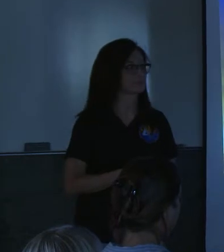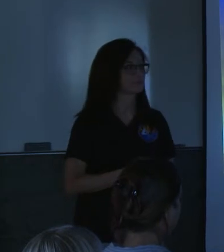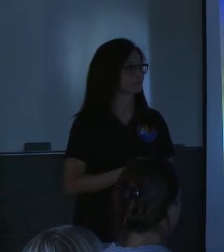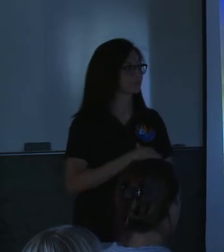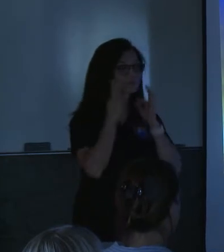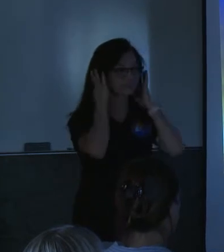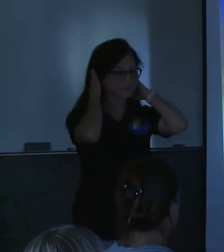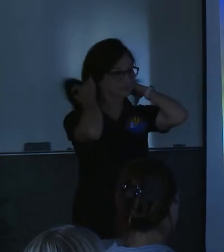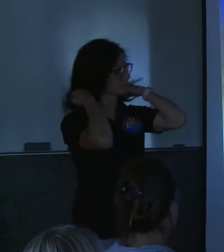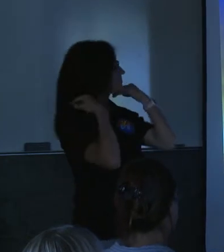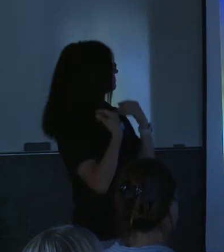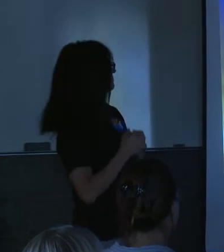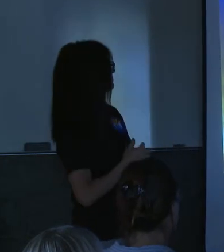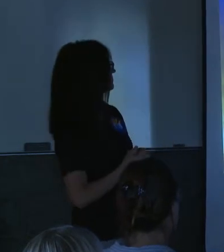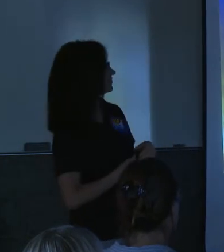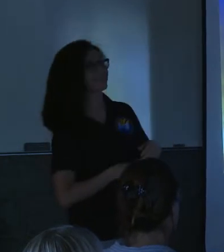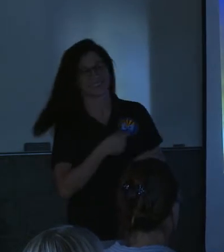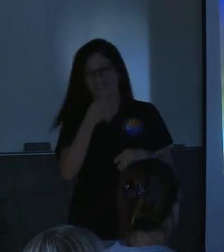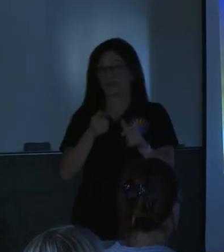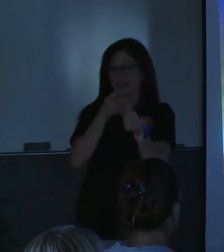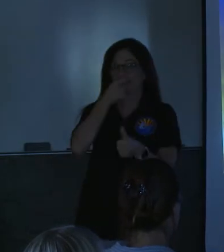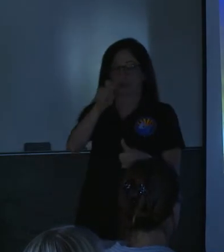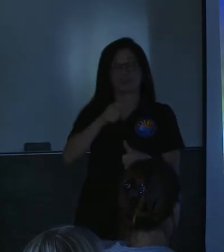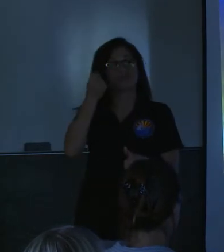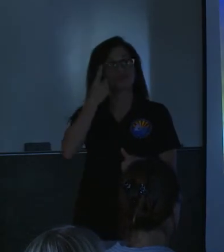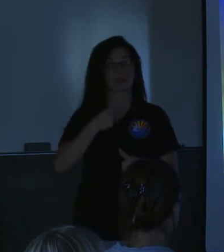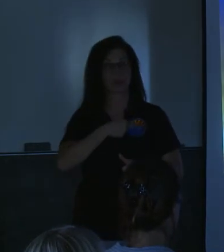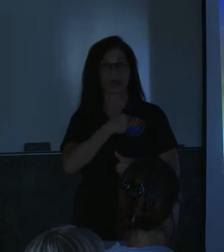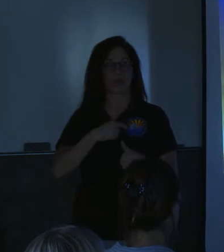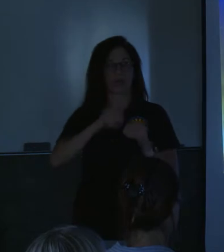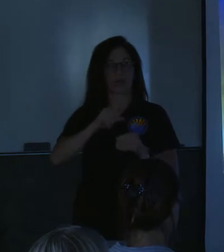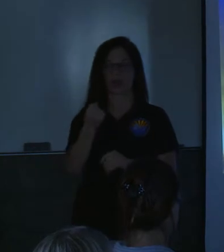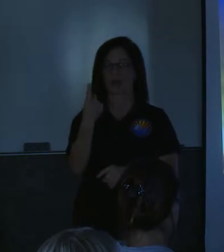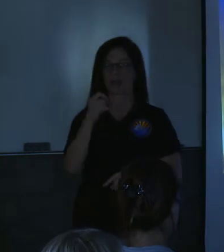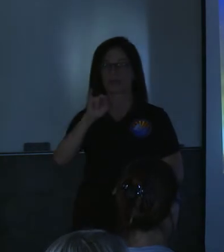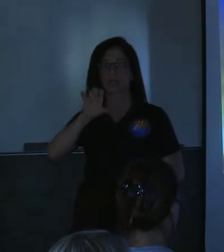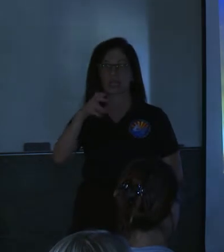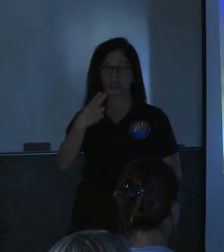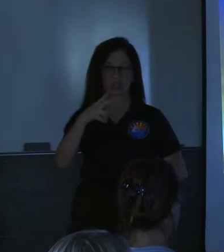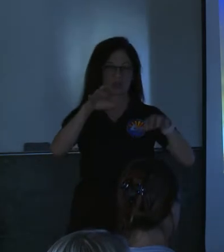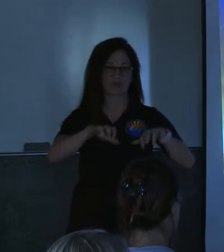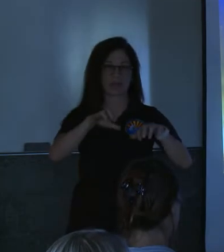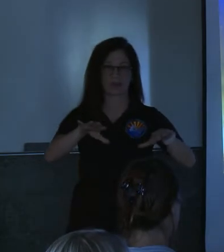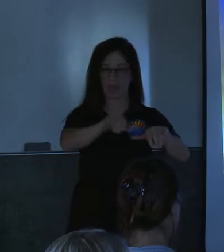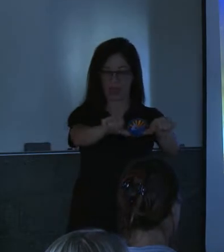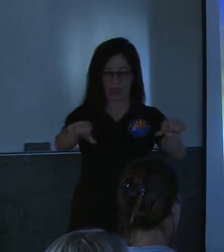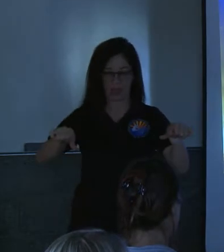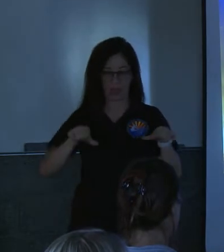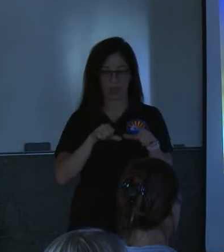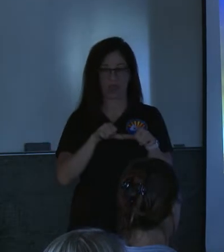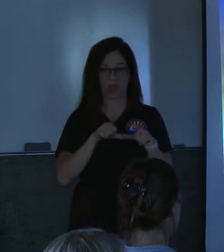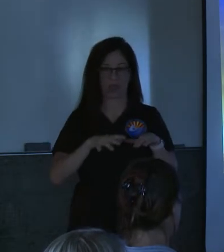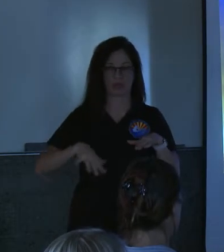just go ahead and click there we go we had over 11 inches of rain in the area between the